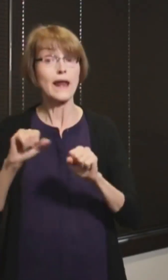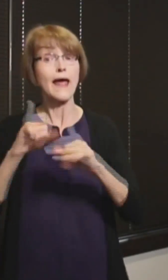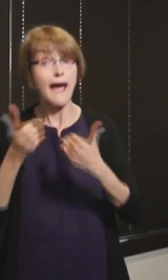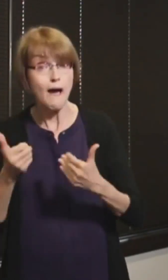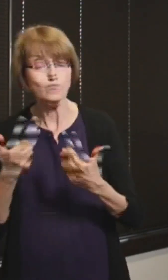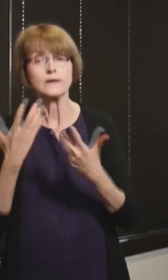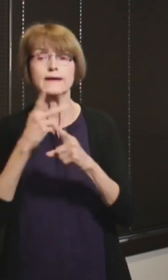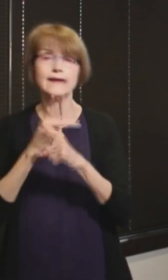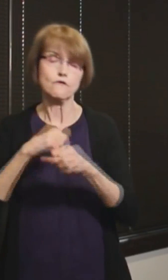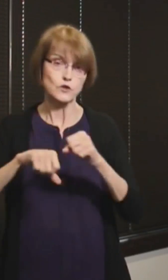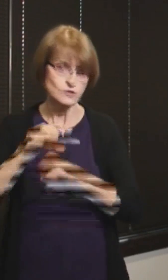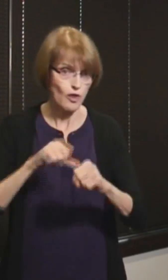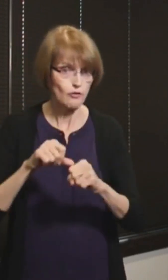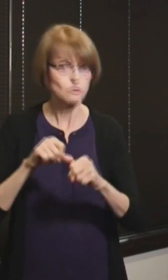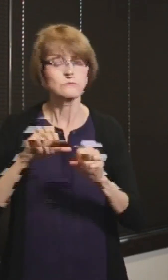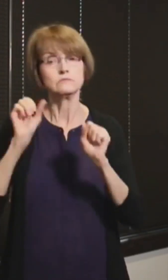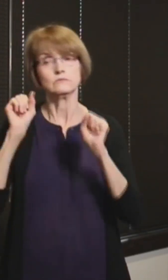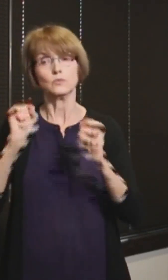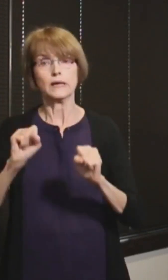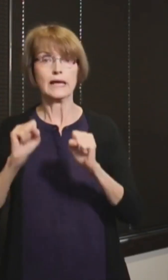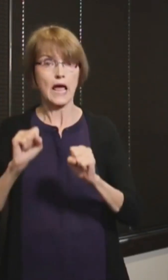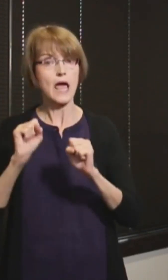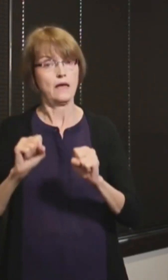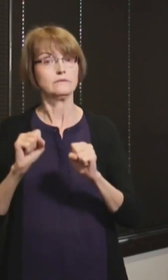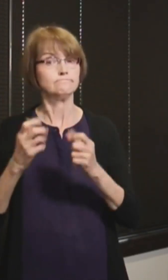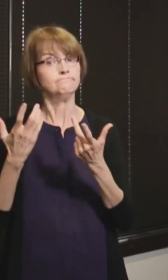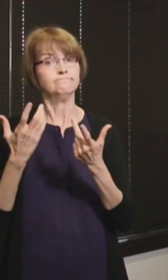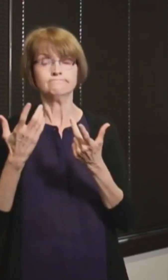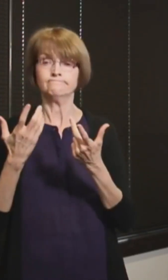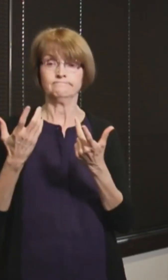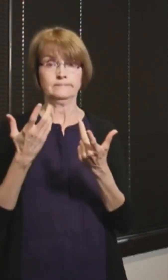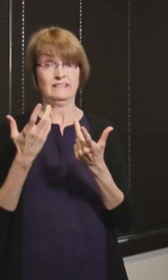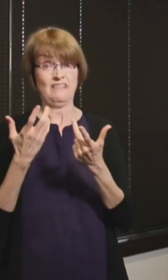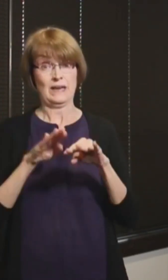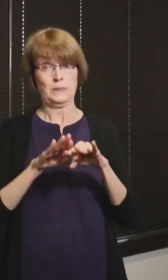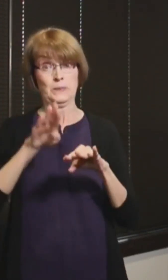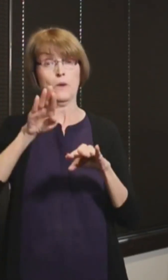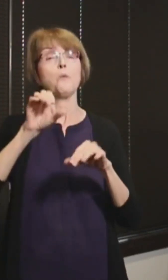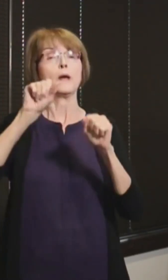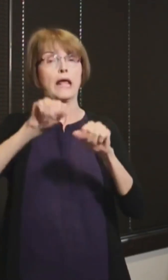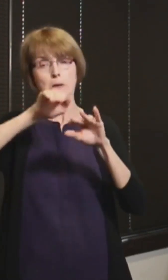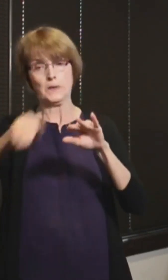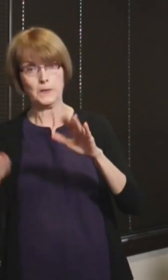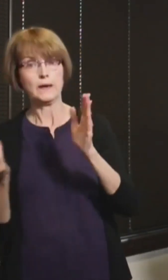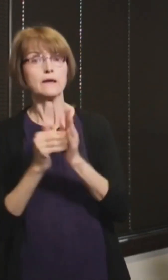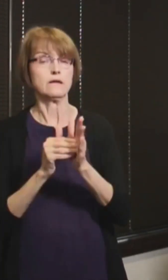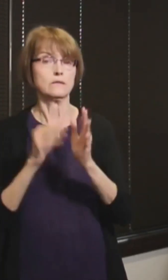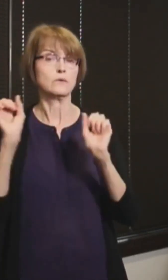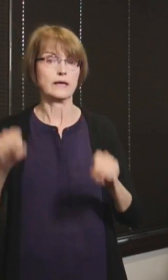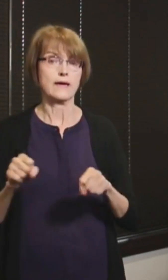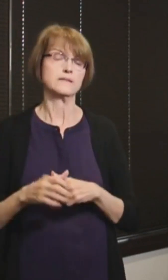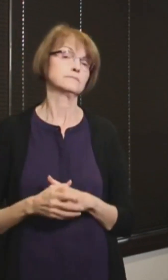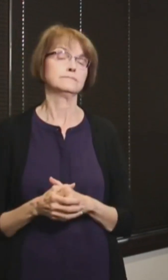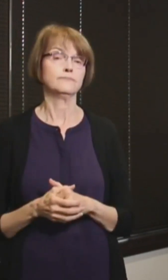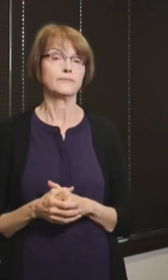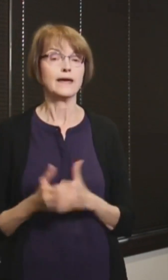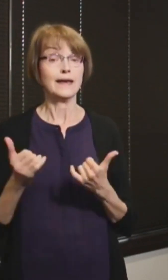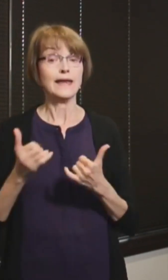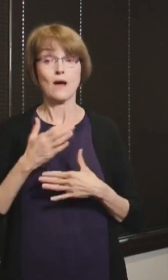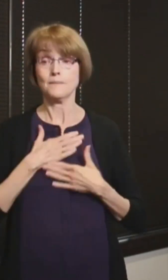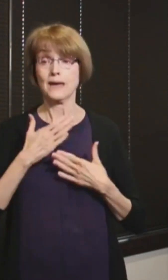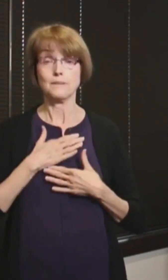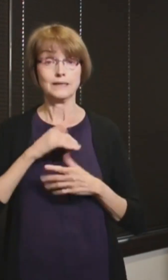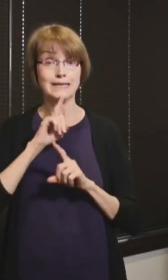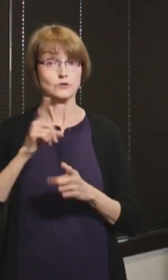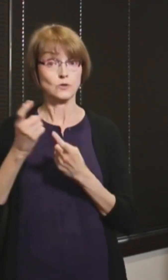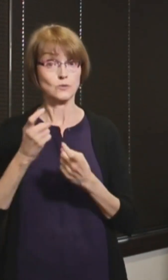another. We can make a difference and reverse this concerning trend. And so now I'd be happy to take some